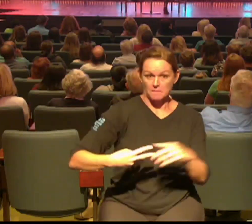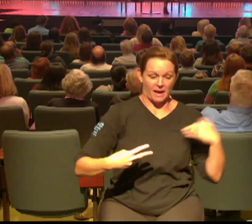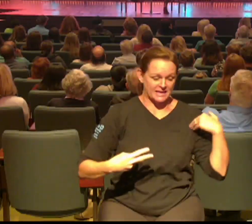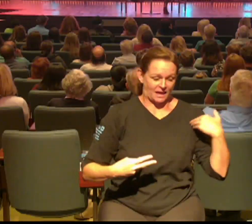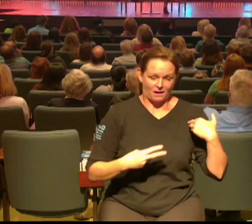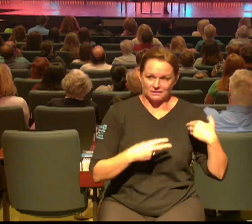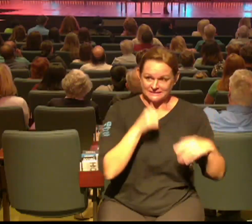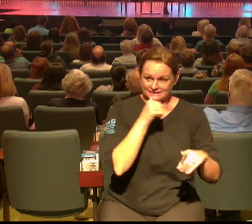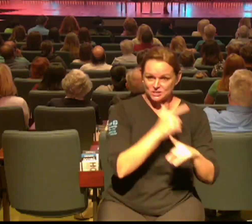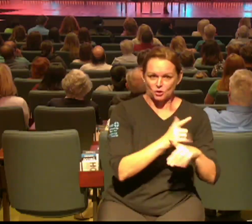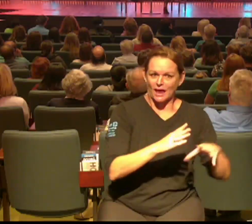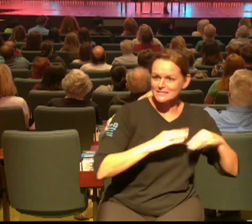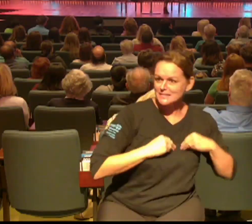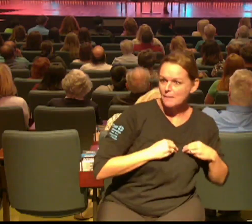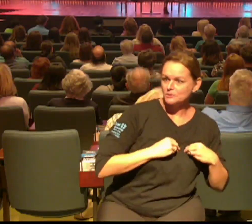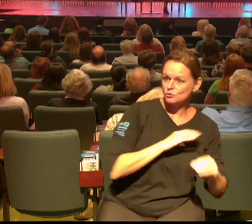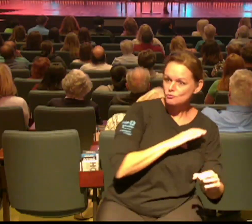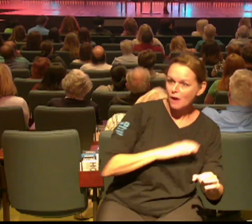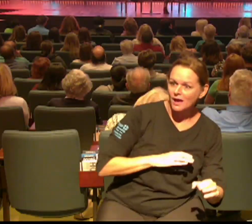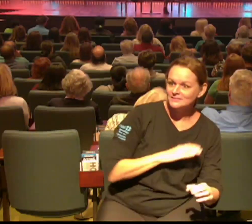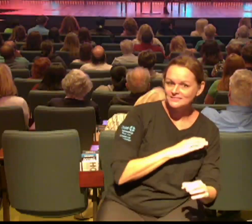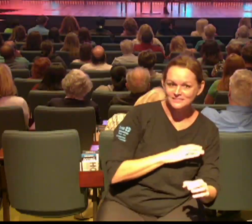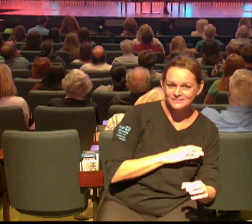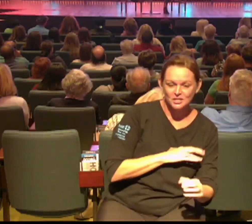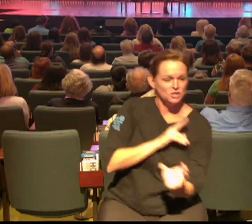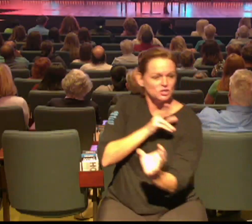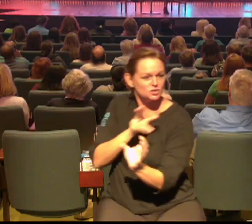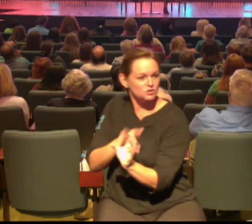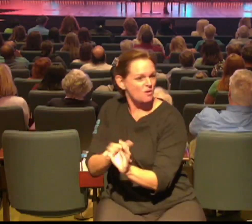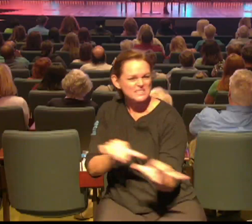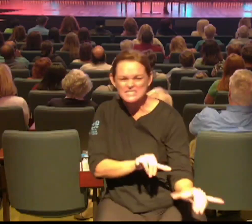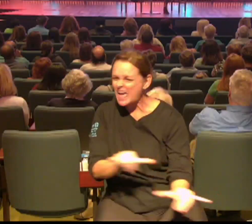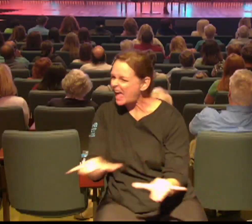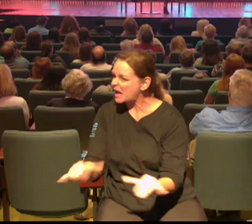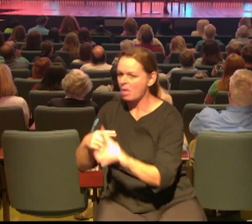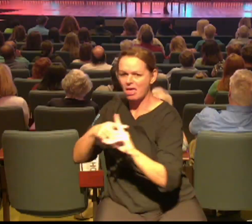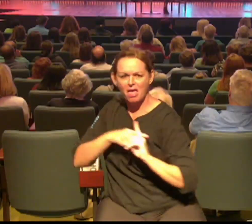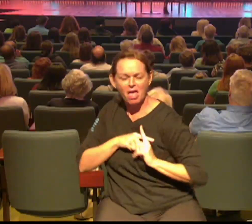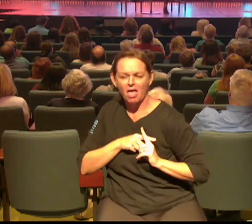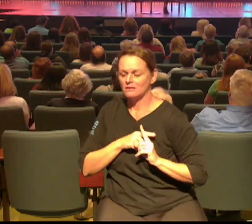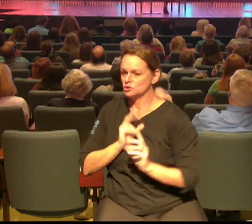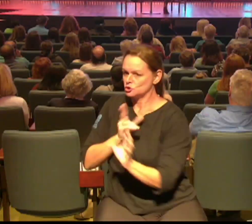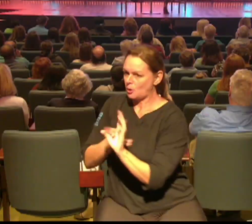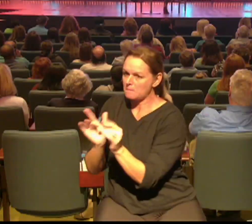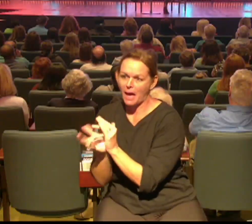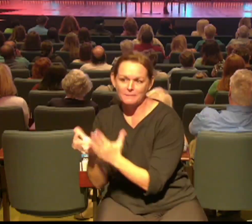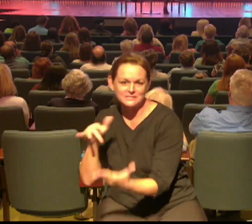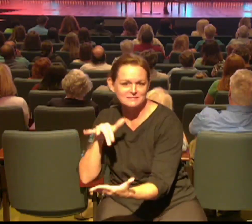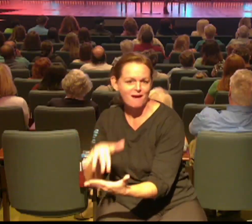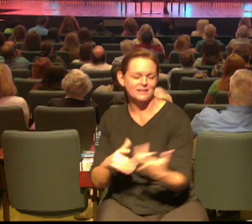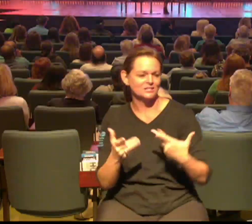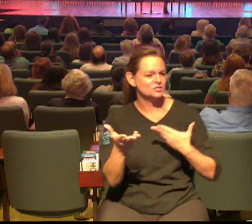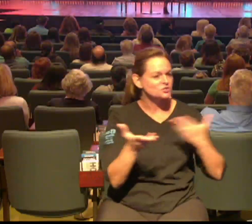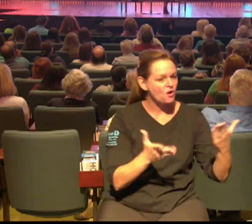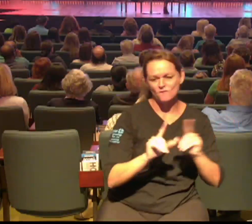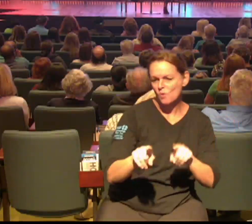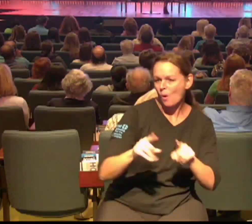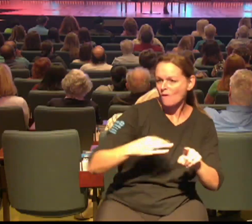and the same way she joined the life group she did started serving we both started serving and just three four